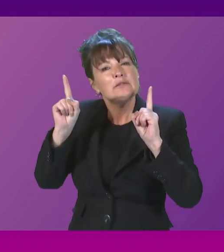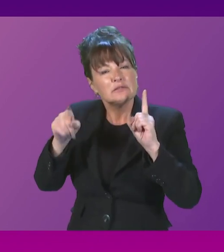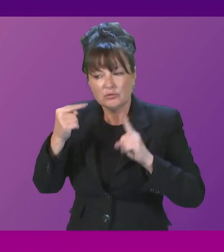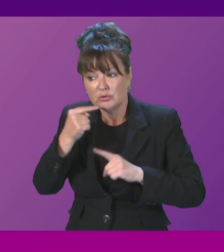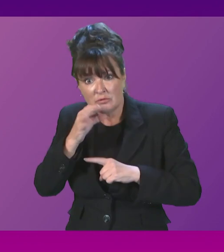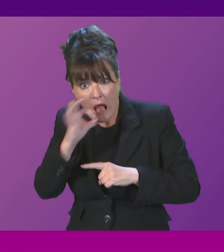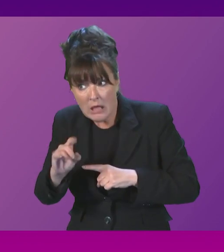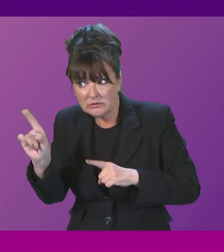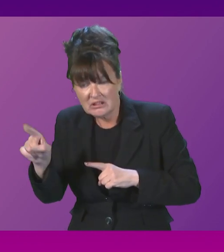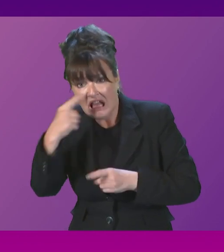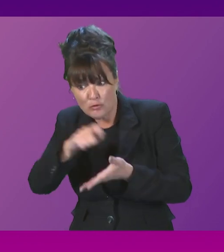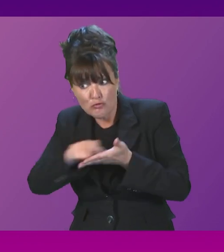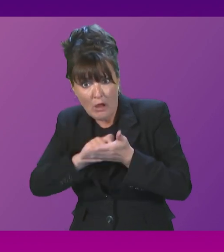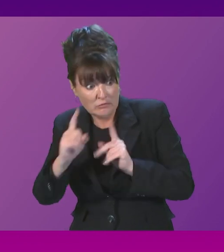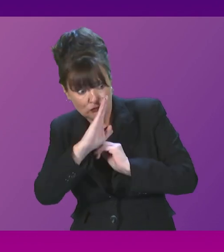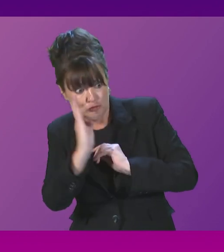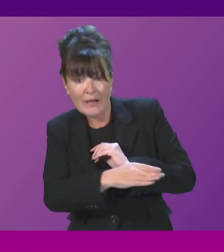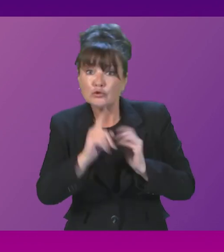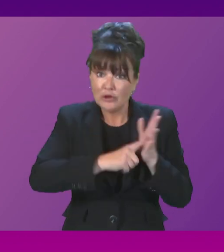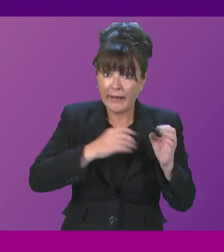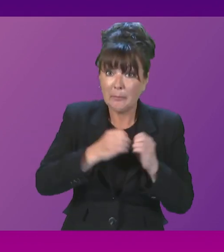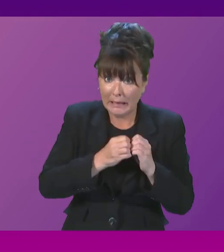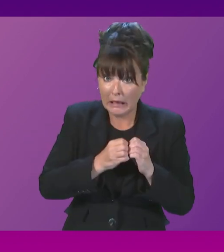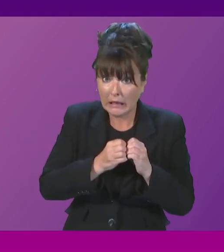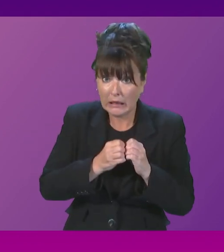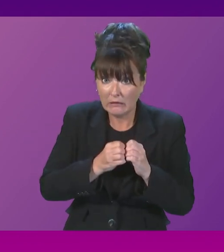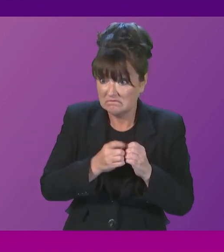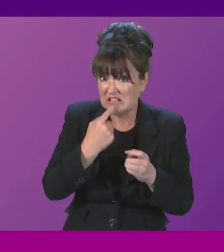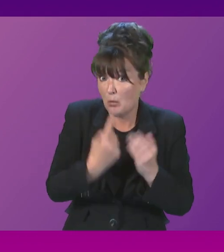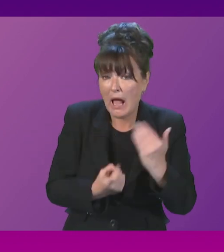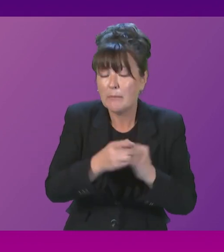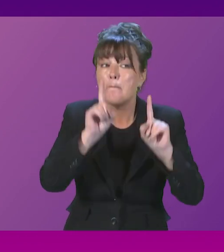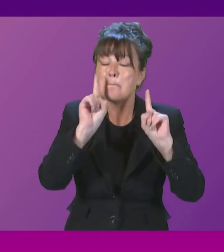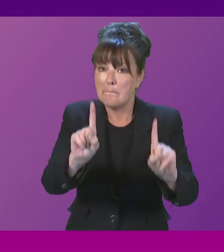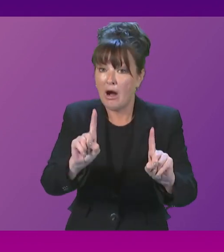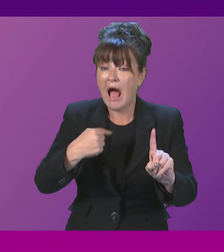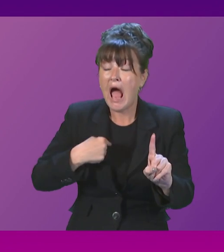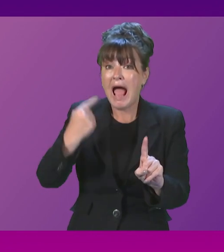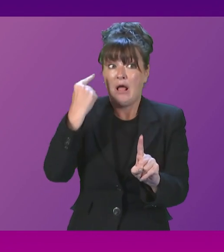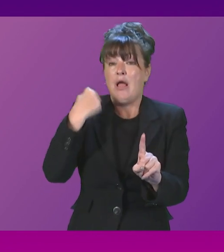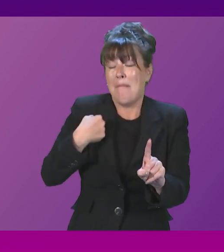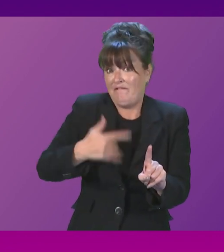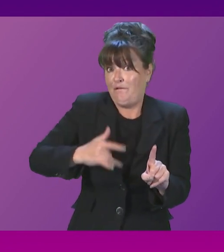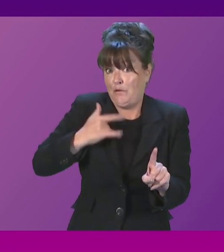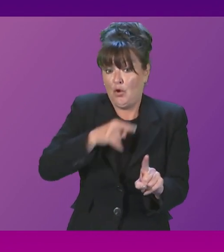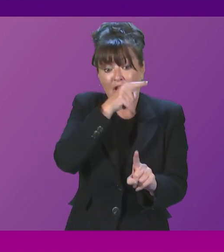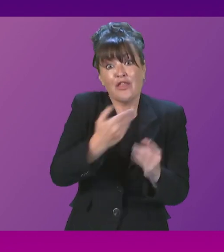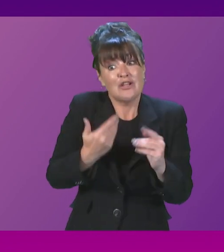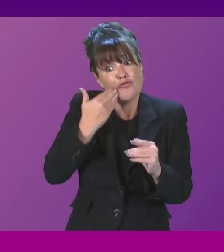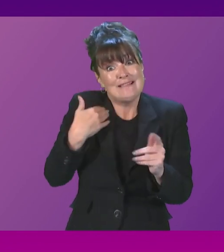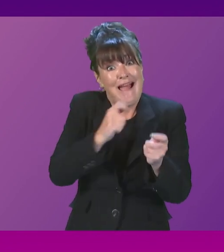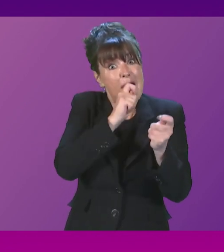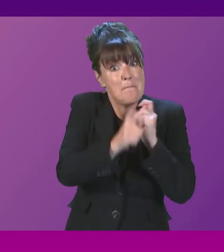write to Jackie Bailey. What I can say is that it is our view that the recent amendment does not alter or expand the scope of Scottish landfill